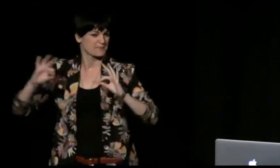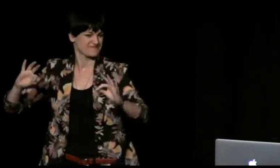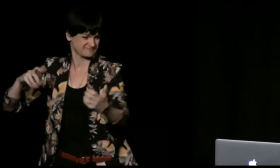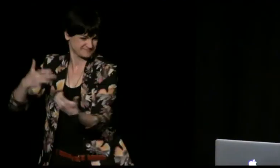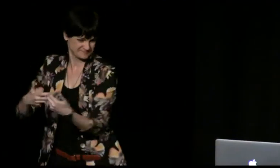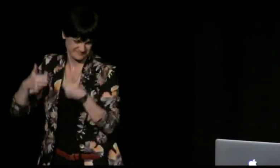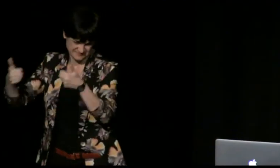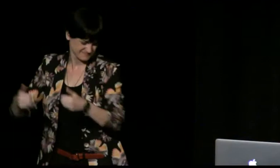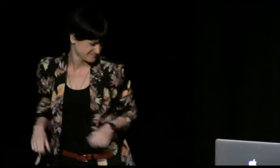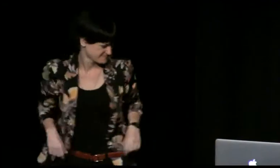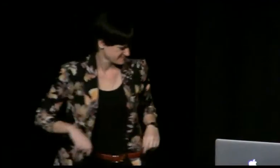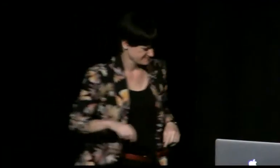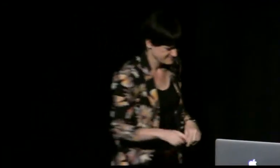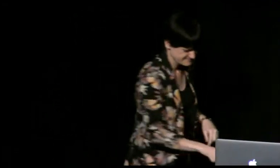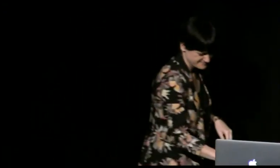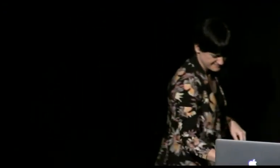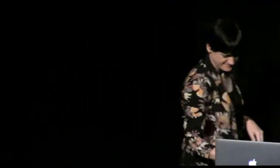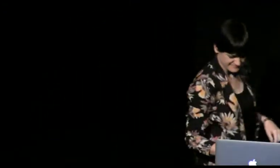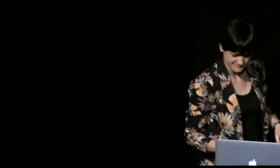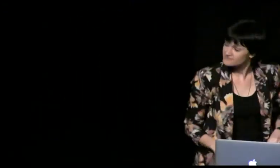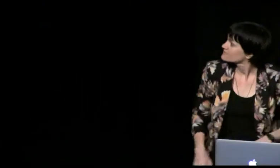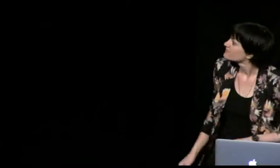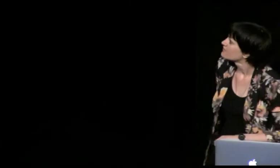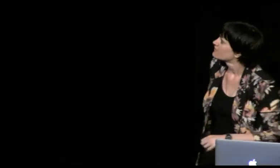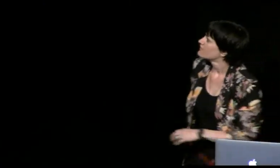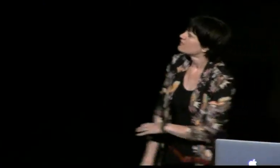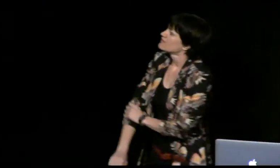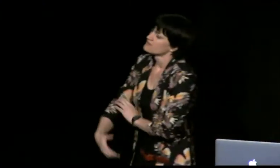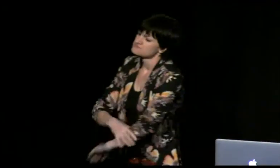people. So we felt like it was a good use of an acronym.